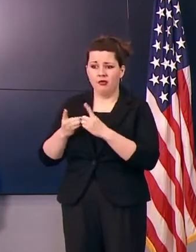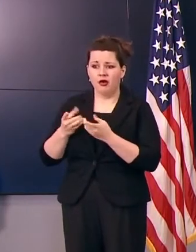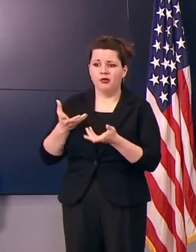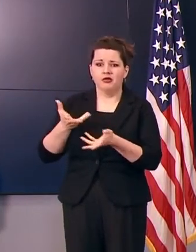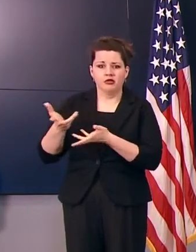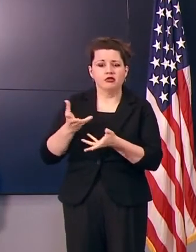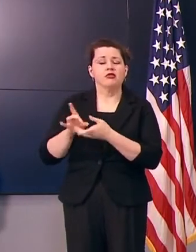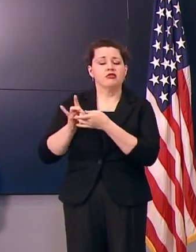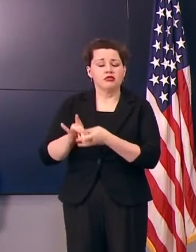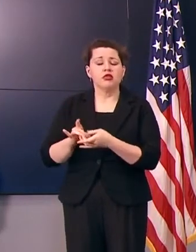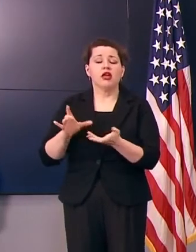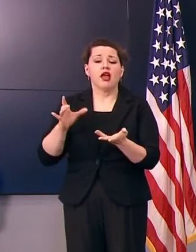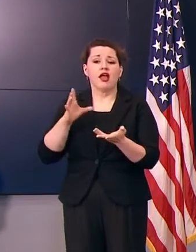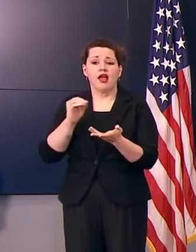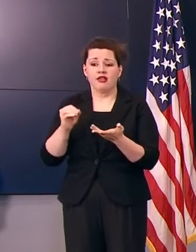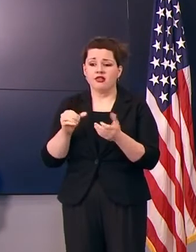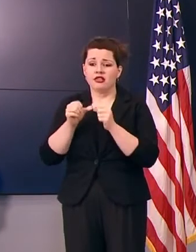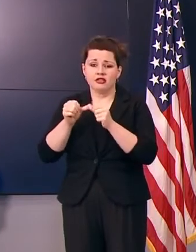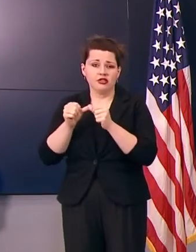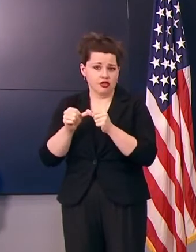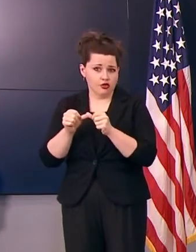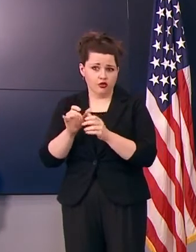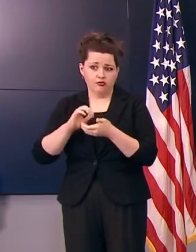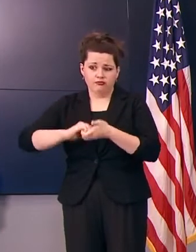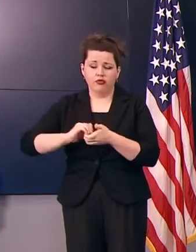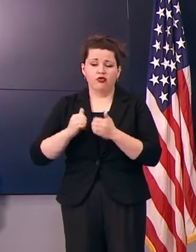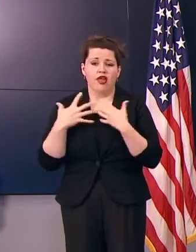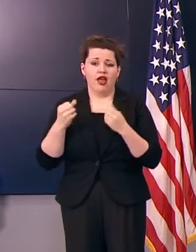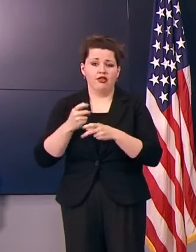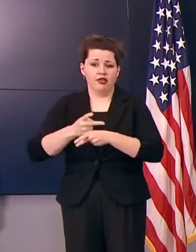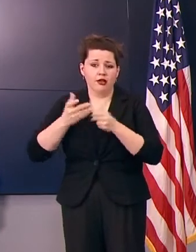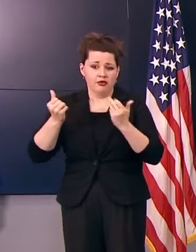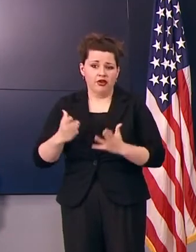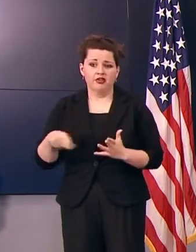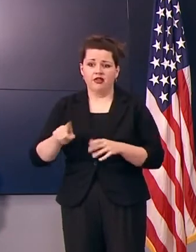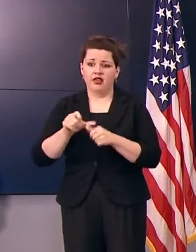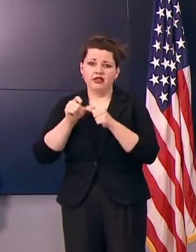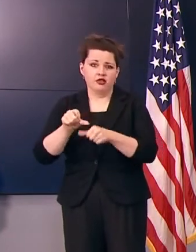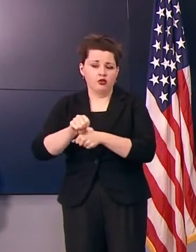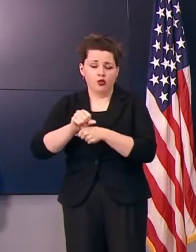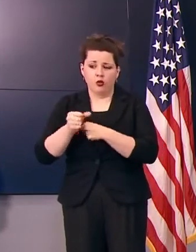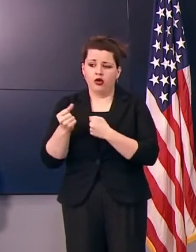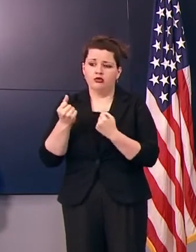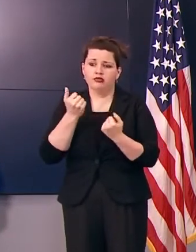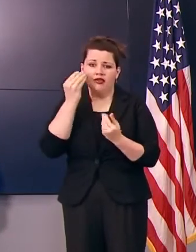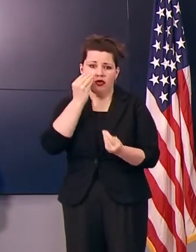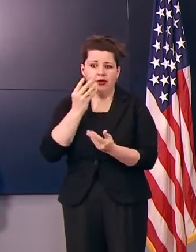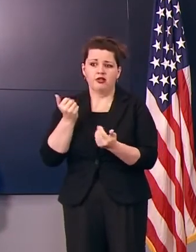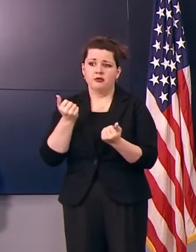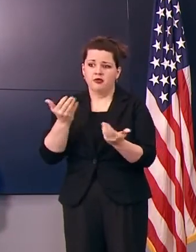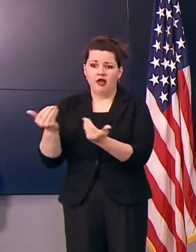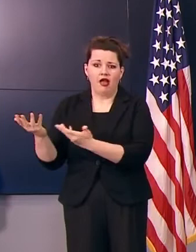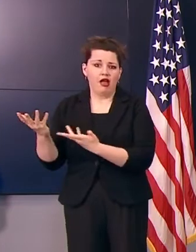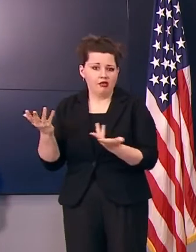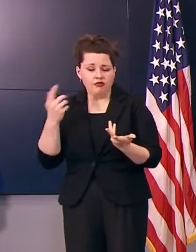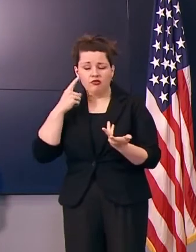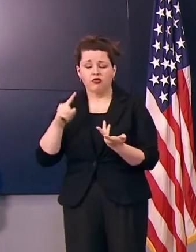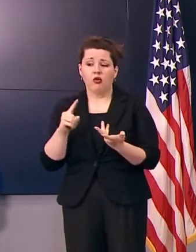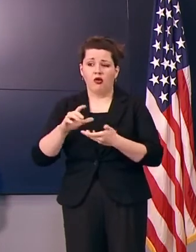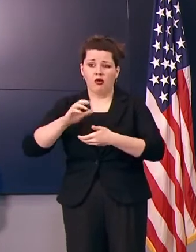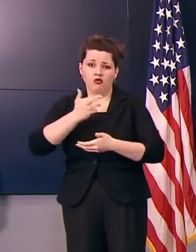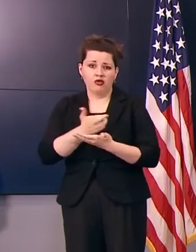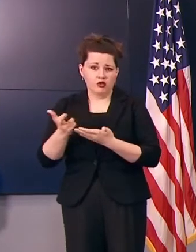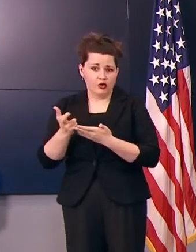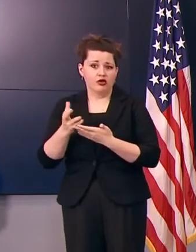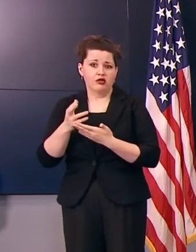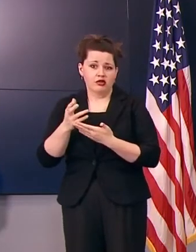partnership of our health care providers who continue to work with us to provide information about the resources and collaboration that we have to